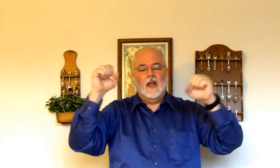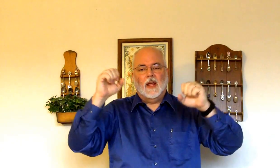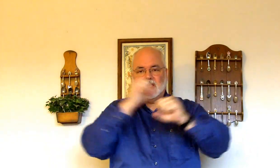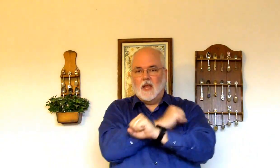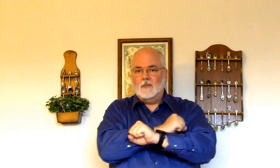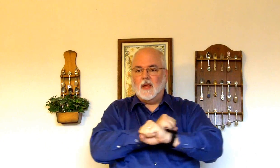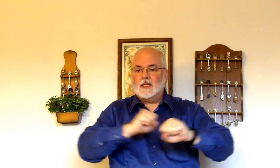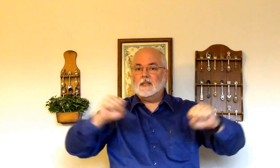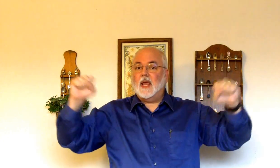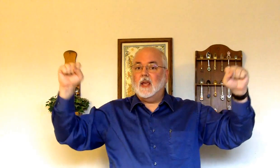Same thing as save.